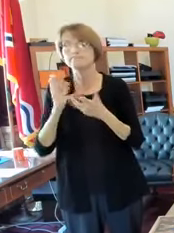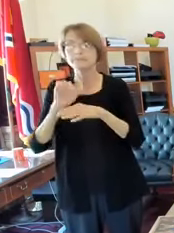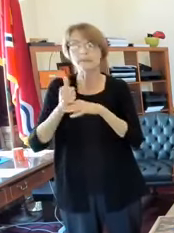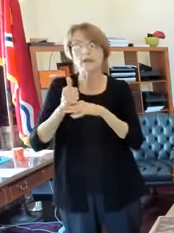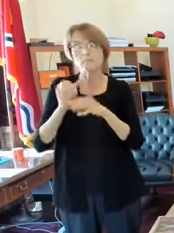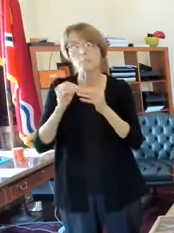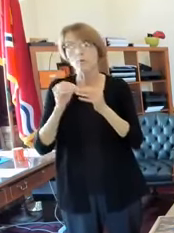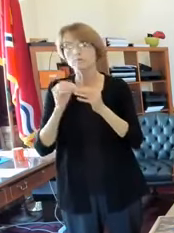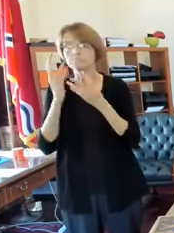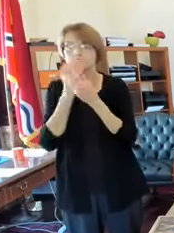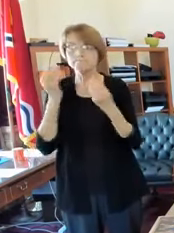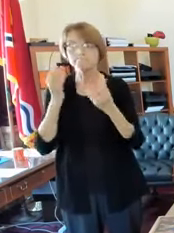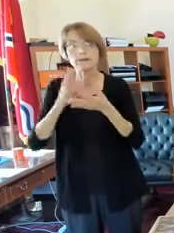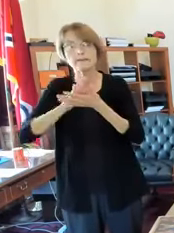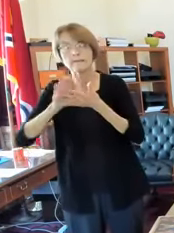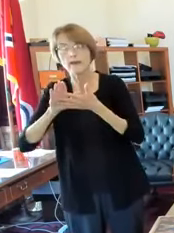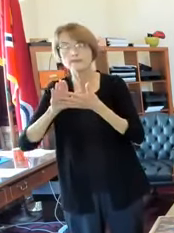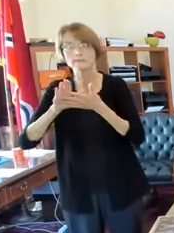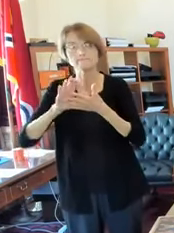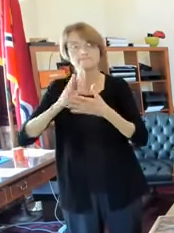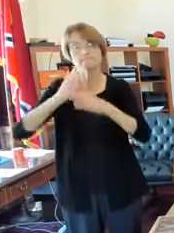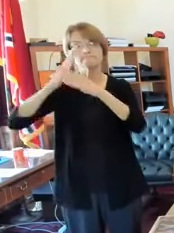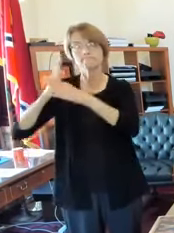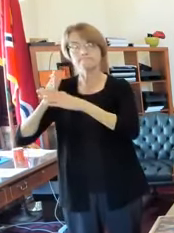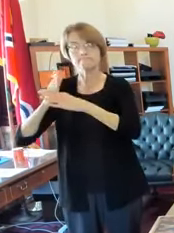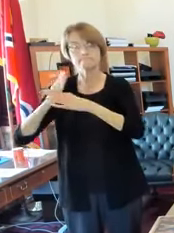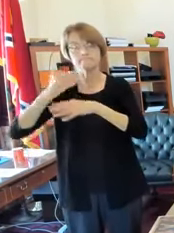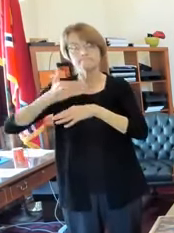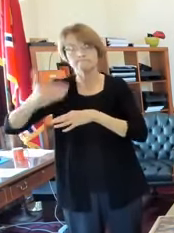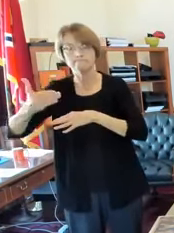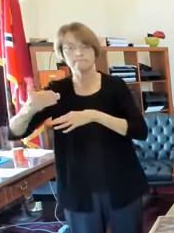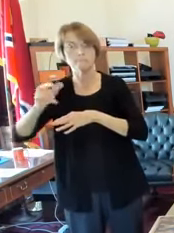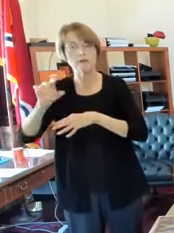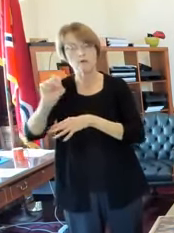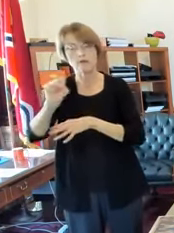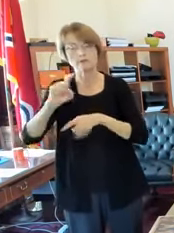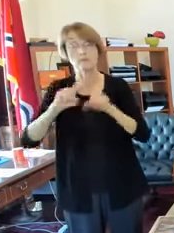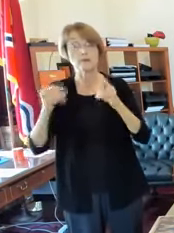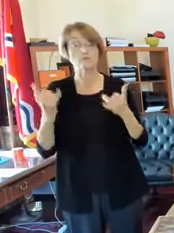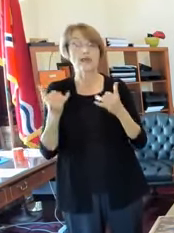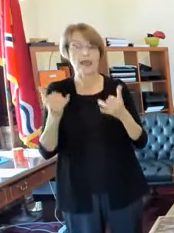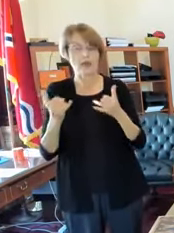situation. We're going to leave it like this. So it'll get better.